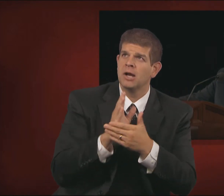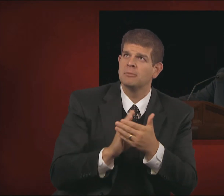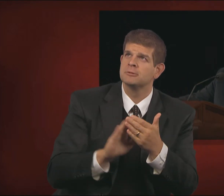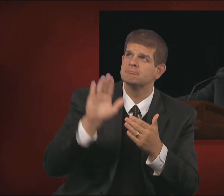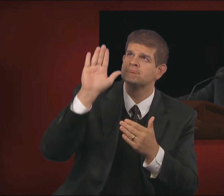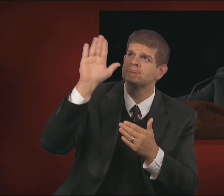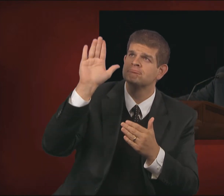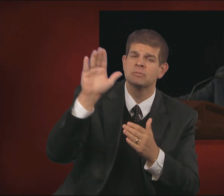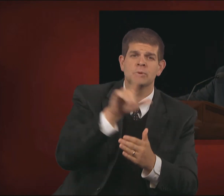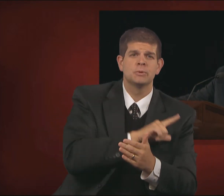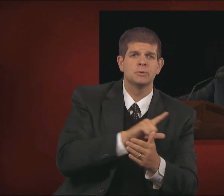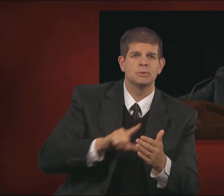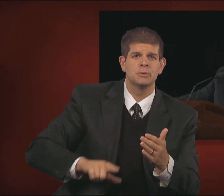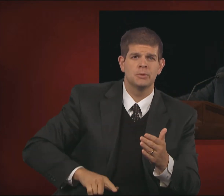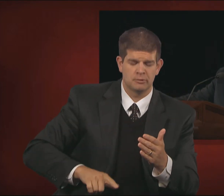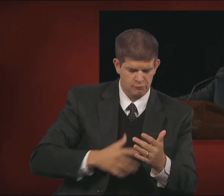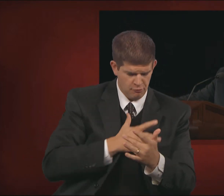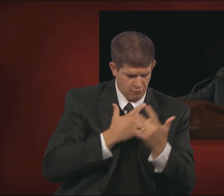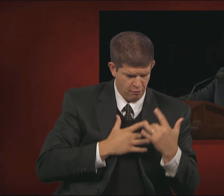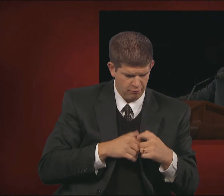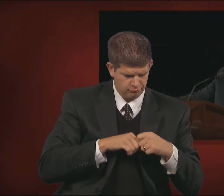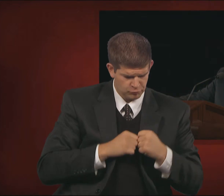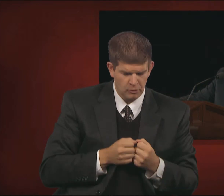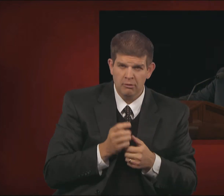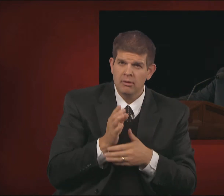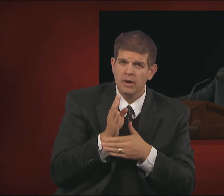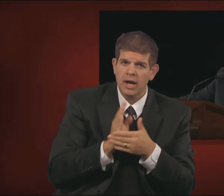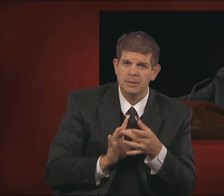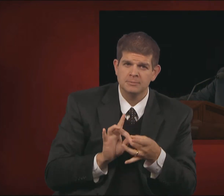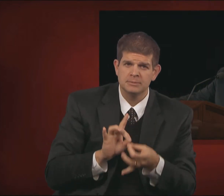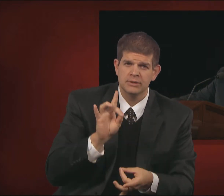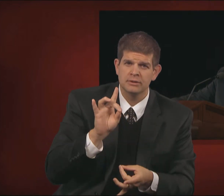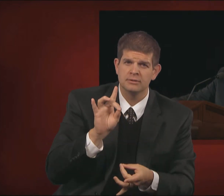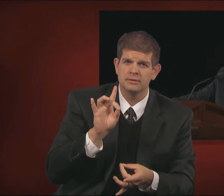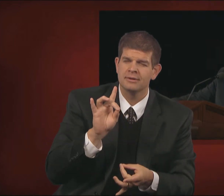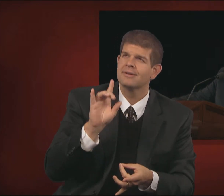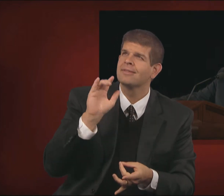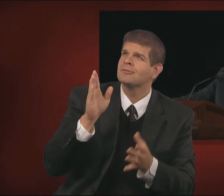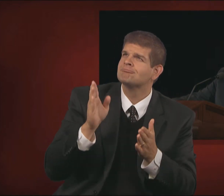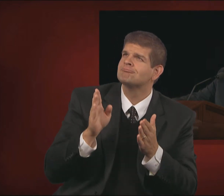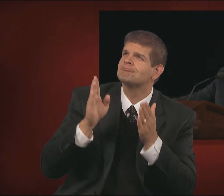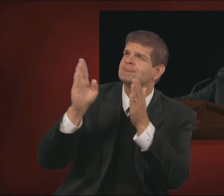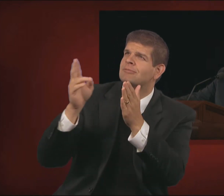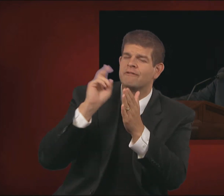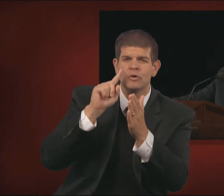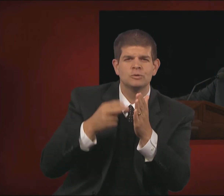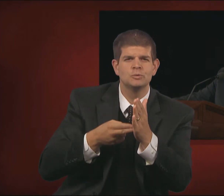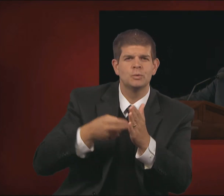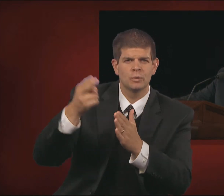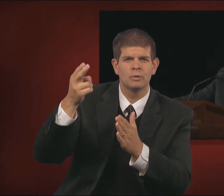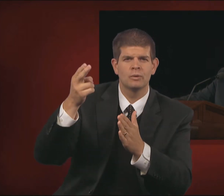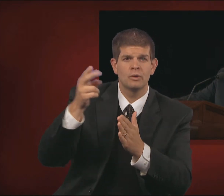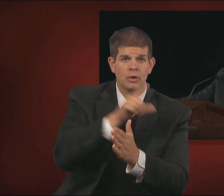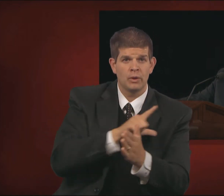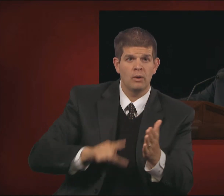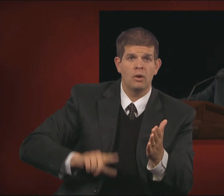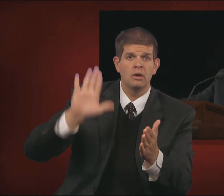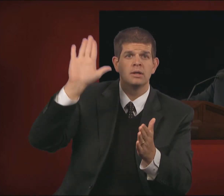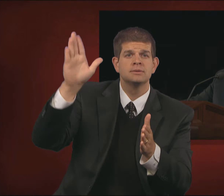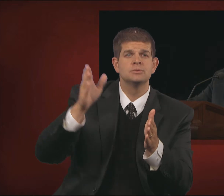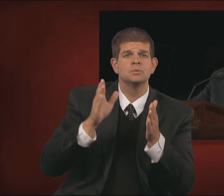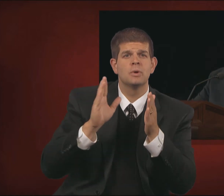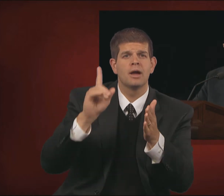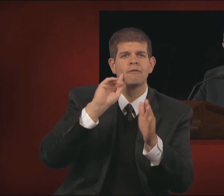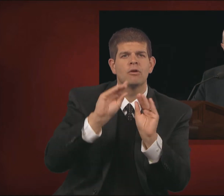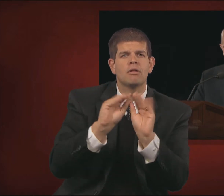with a broken heart and a contrite spirit is the pathway to truth and the Lord's way of light, knowledge, and peace.